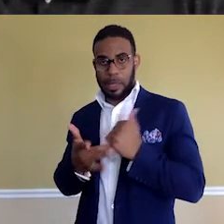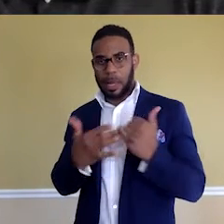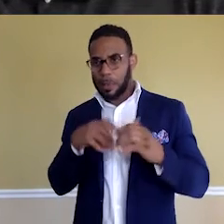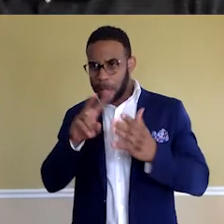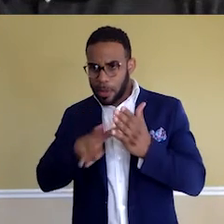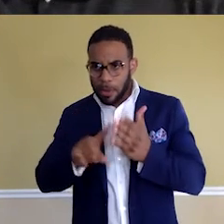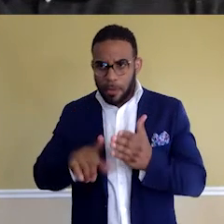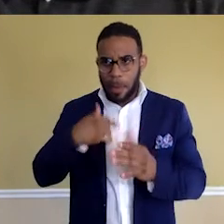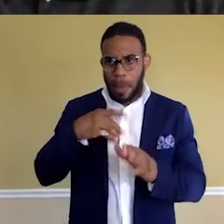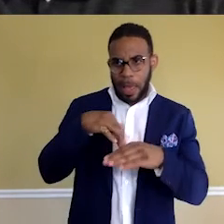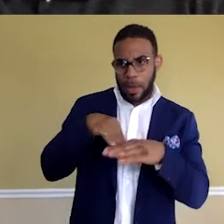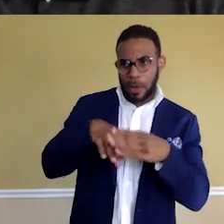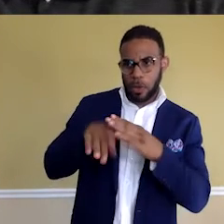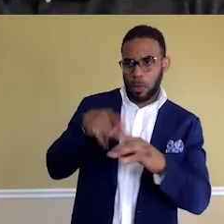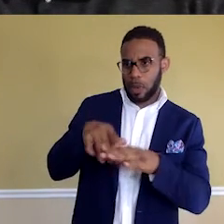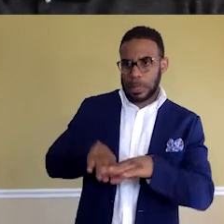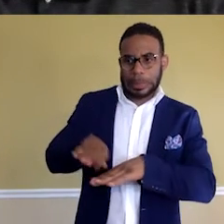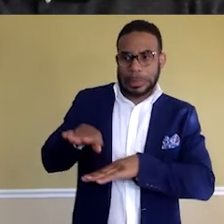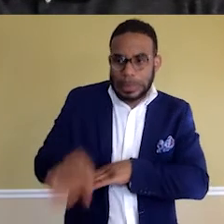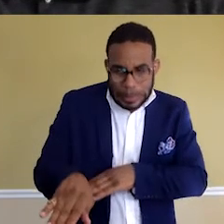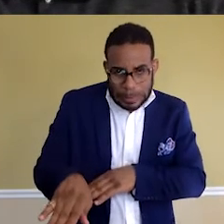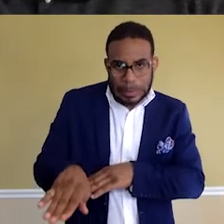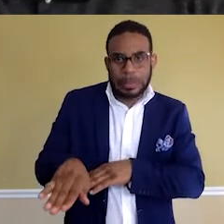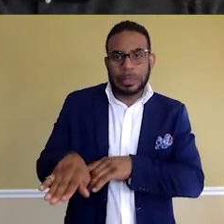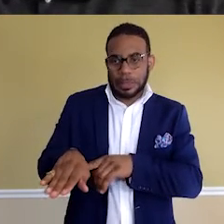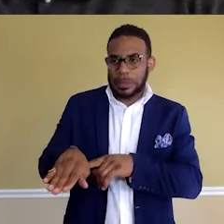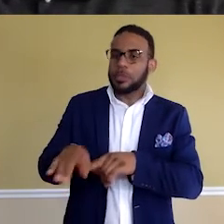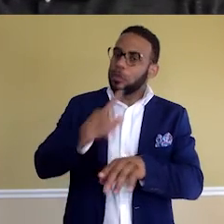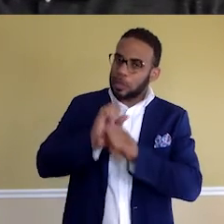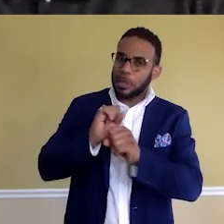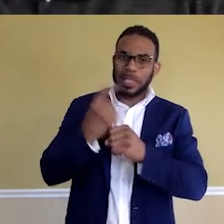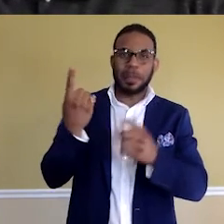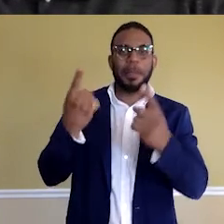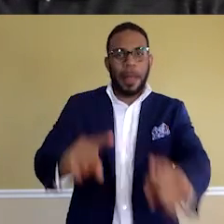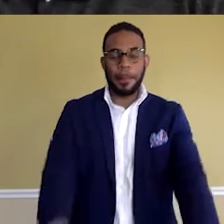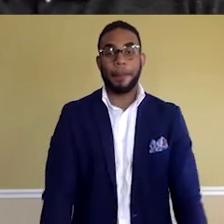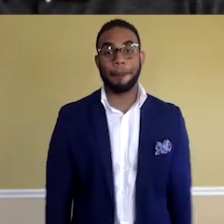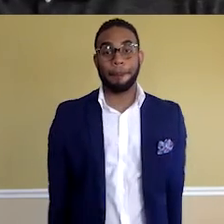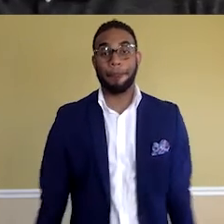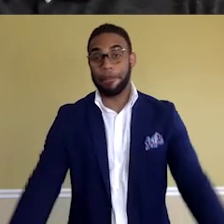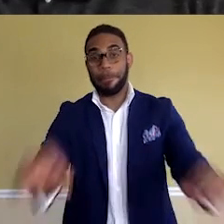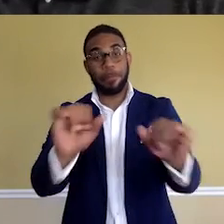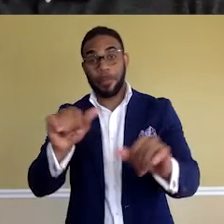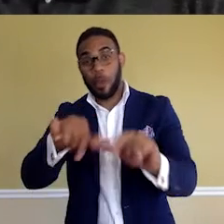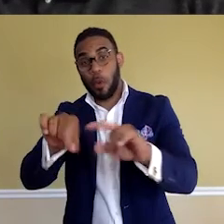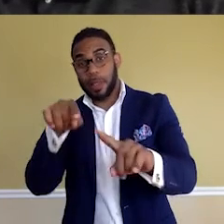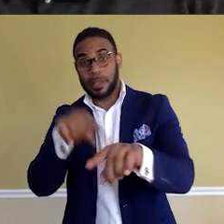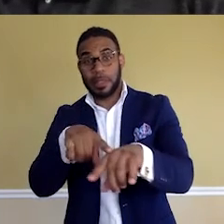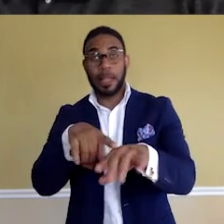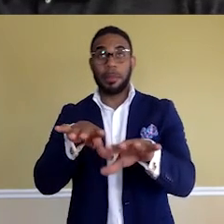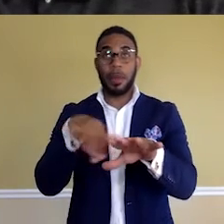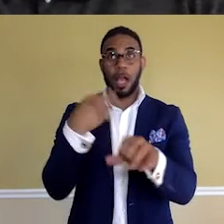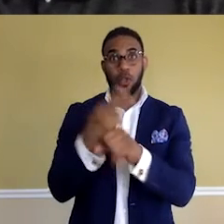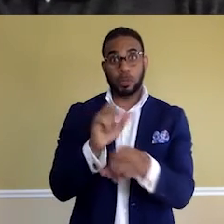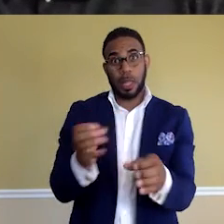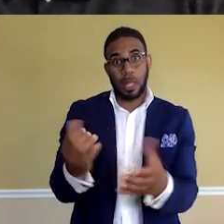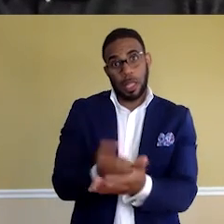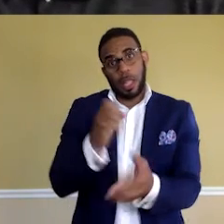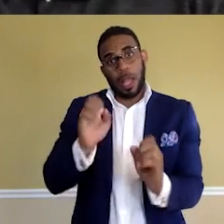my entry point to just get my foot in the door and really make something happen. So around that time frame, I used that opportunity to just